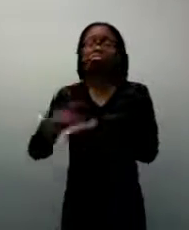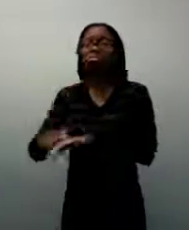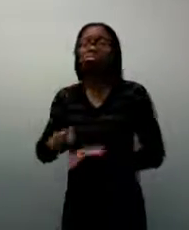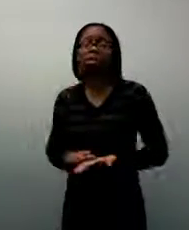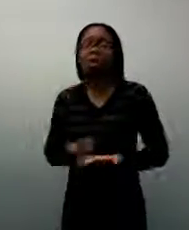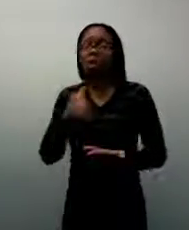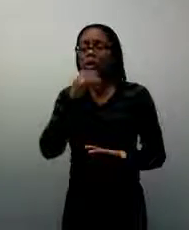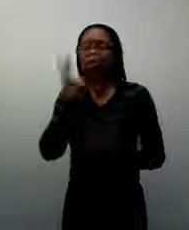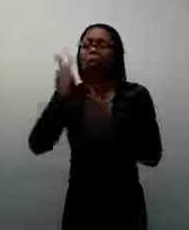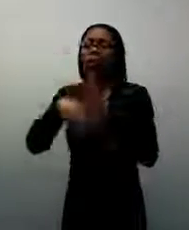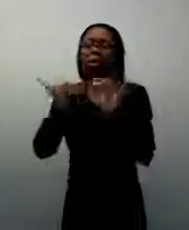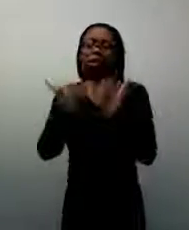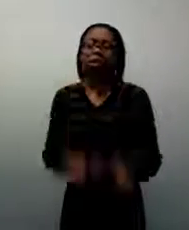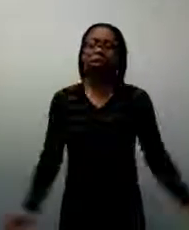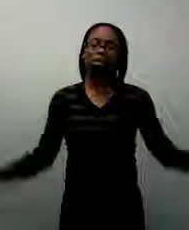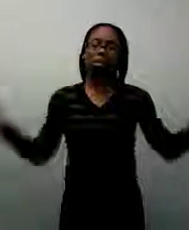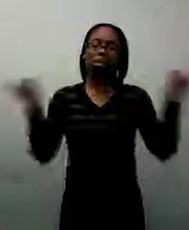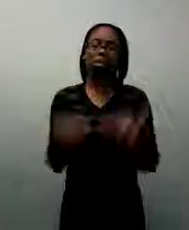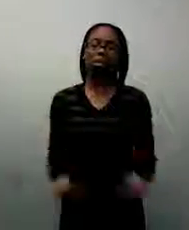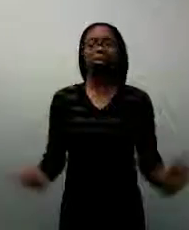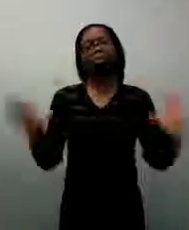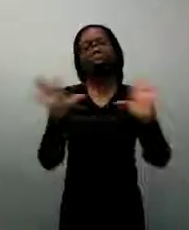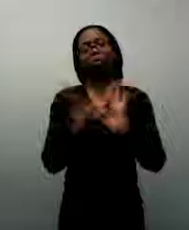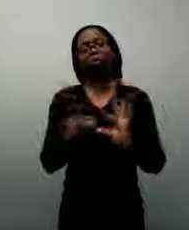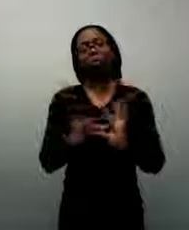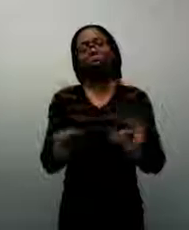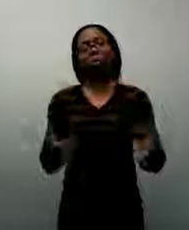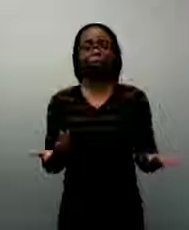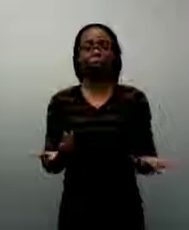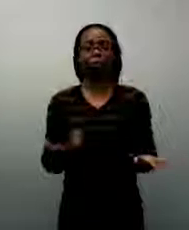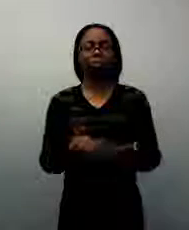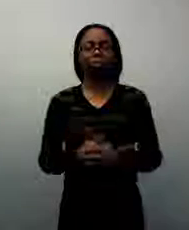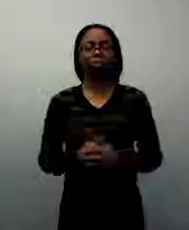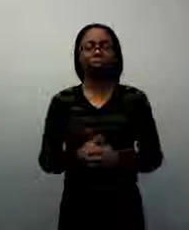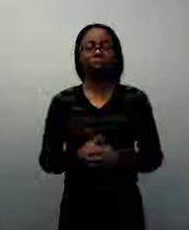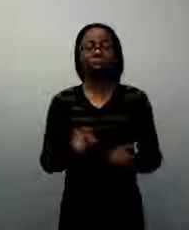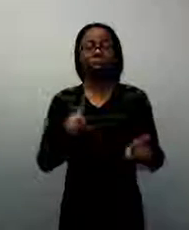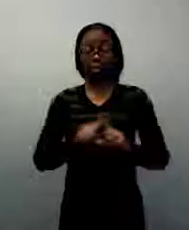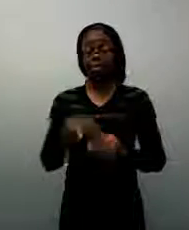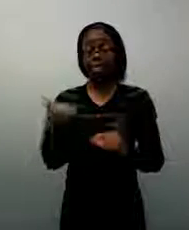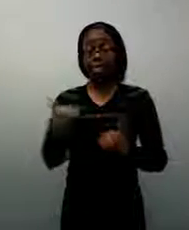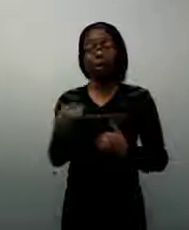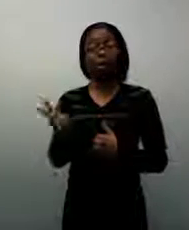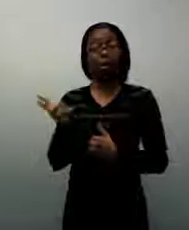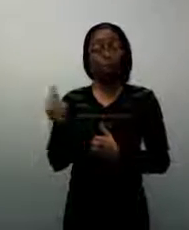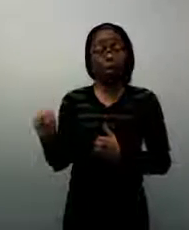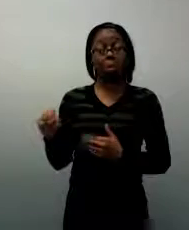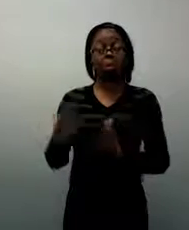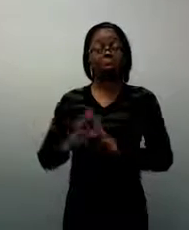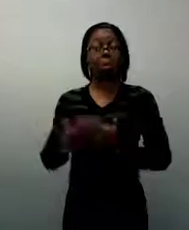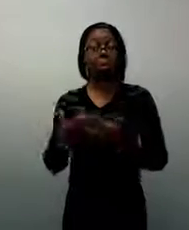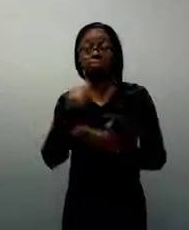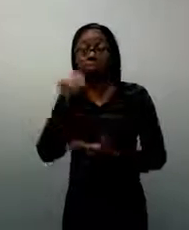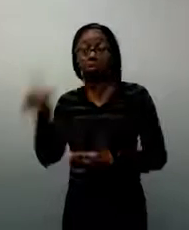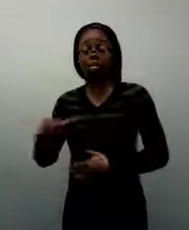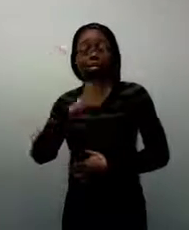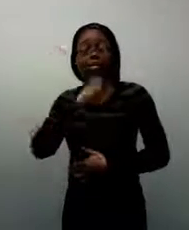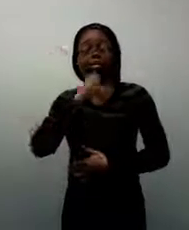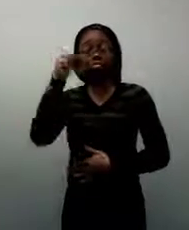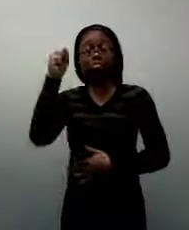and again. As they do have their own books to read, over time as they get older and they can handle